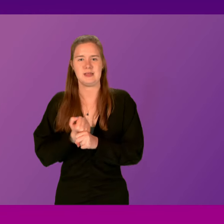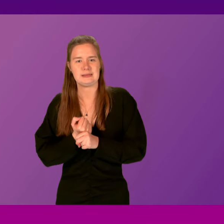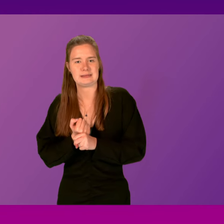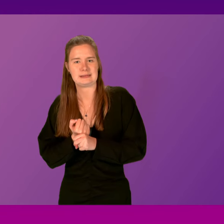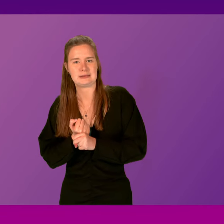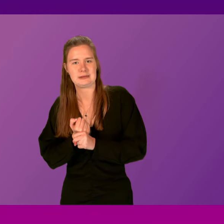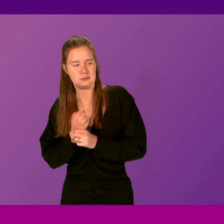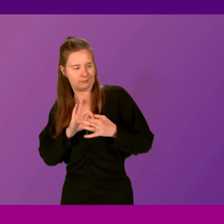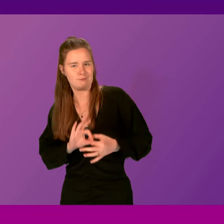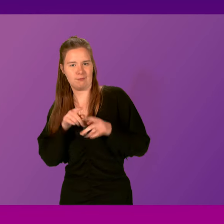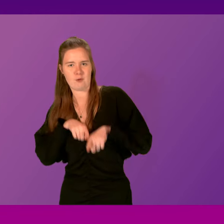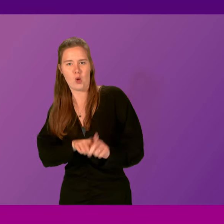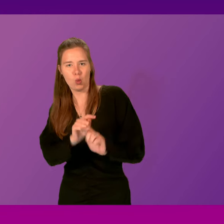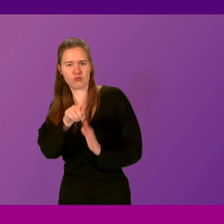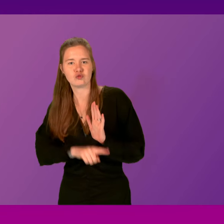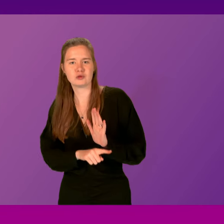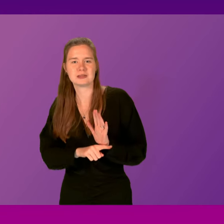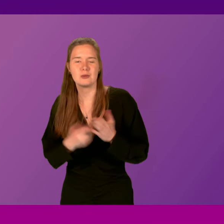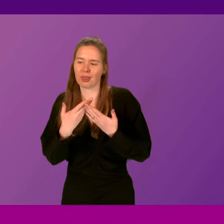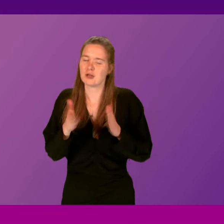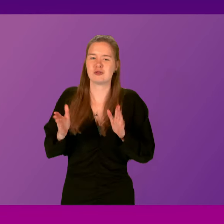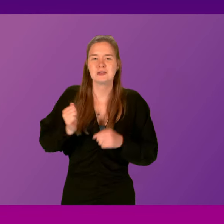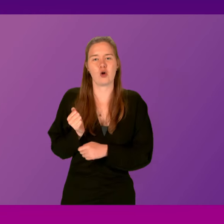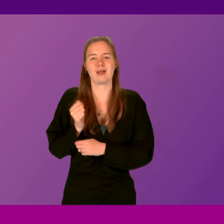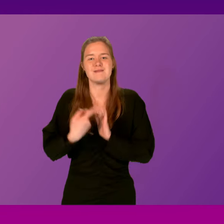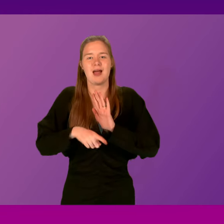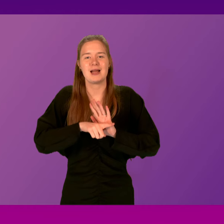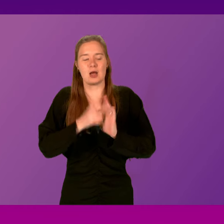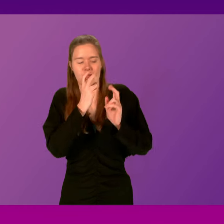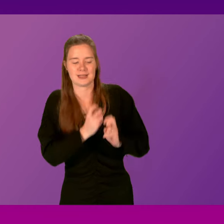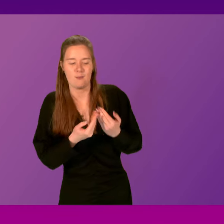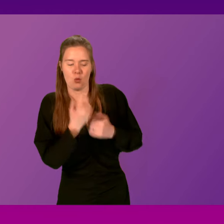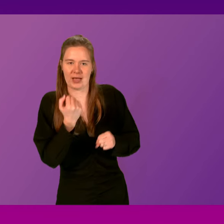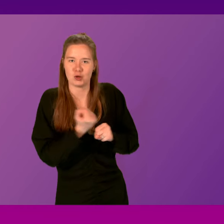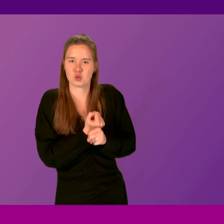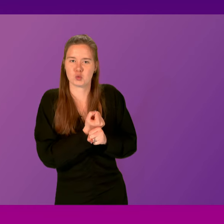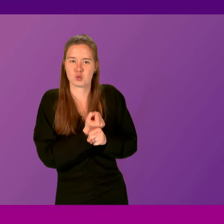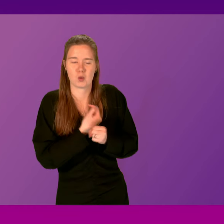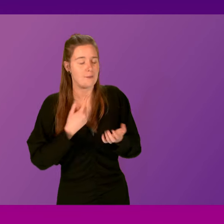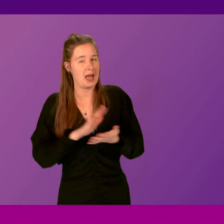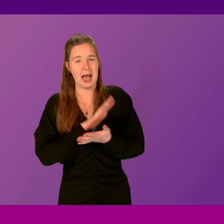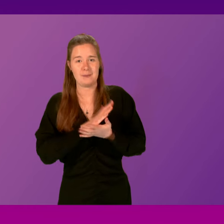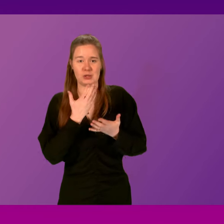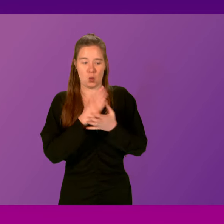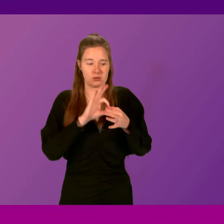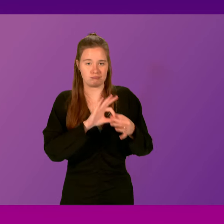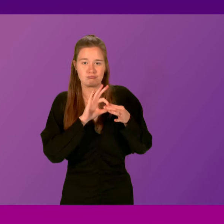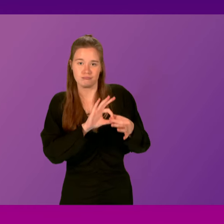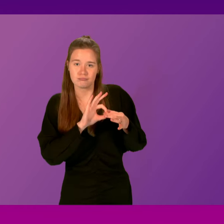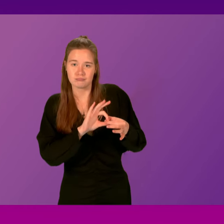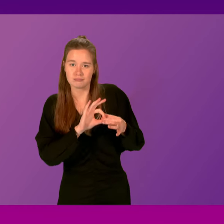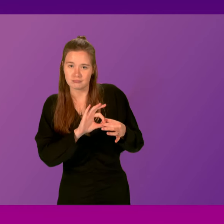to abide by. In terms of the Trading Scotland Act, I will, of course, examine what more we can do. More than happy to work with USDA,